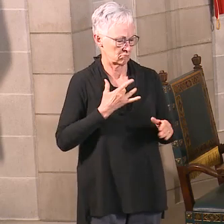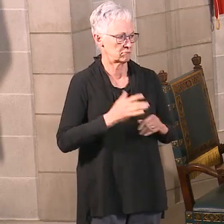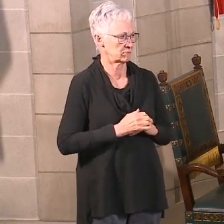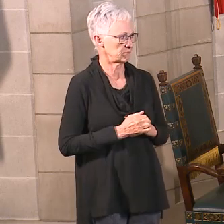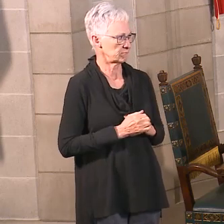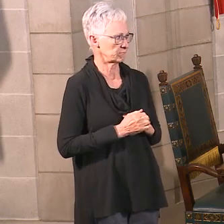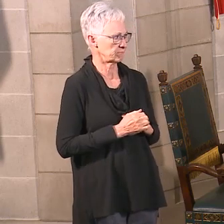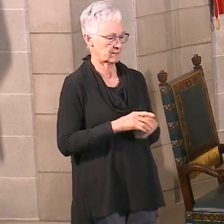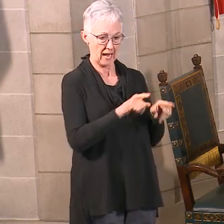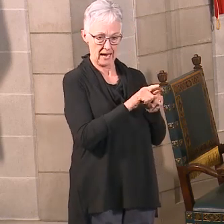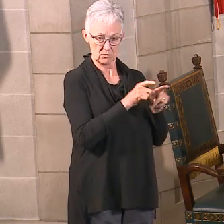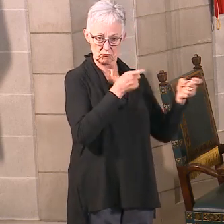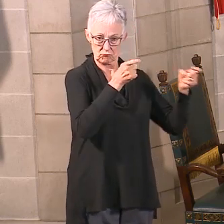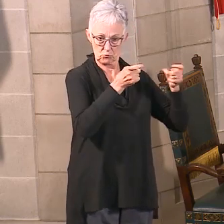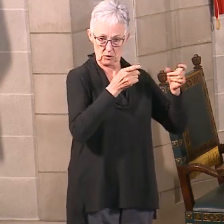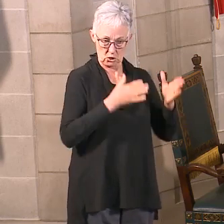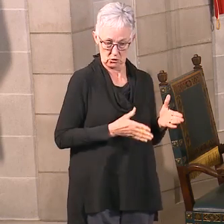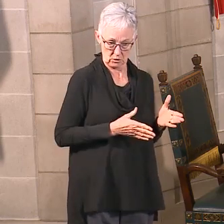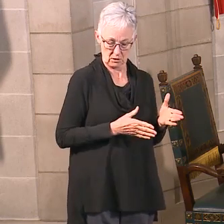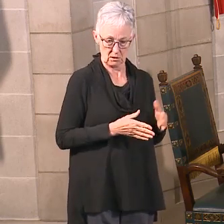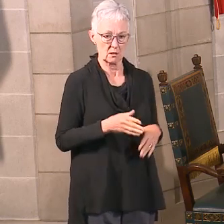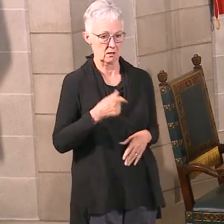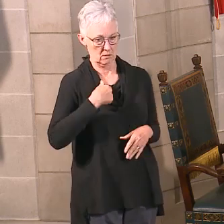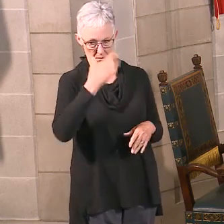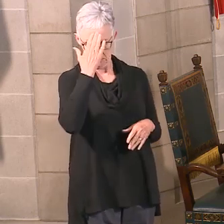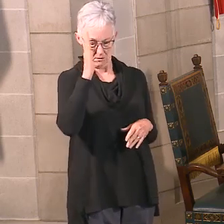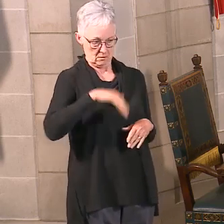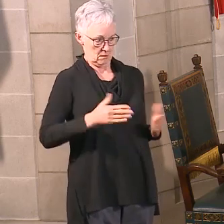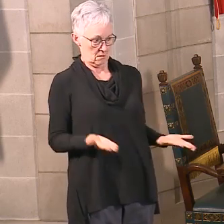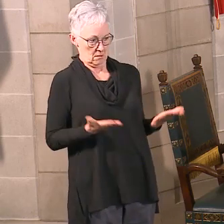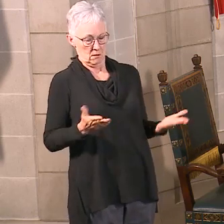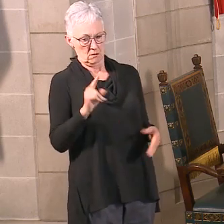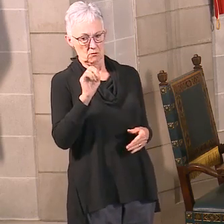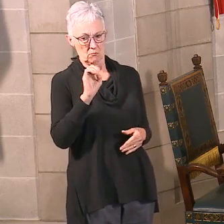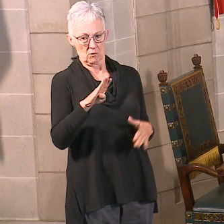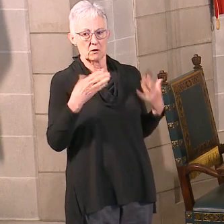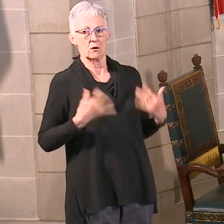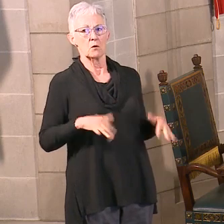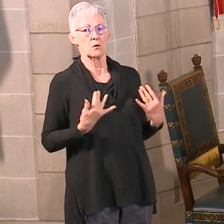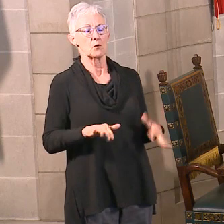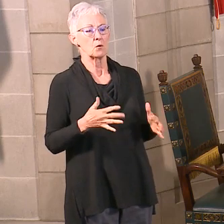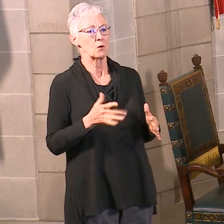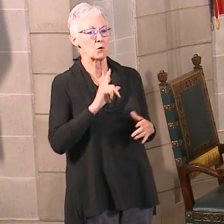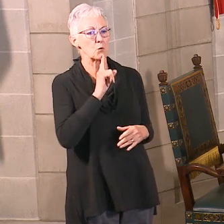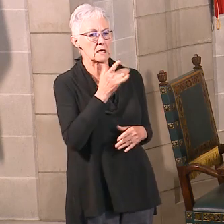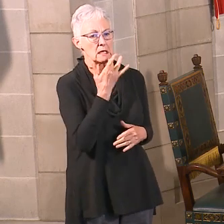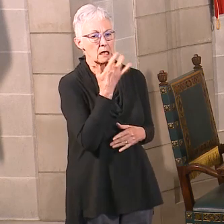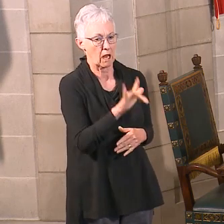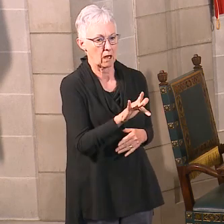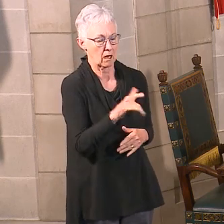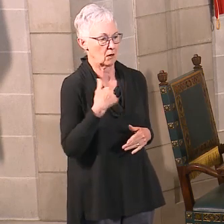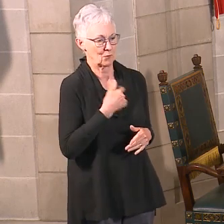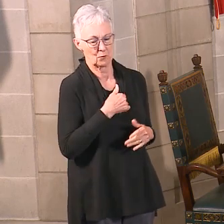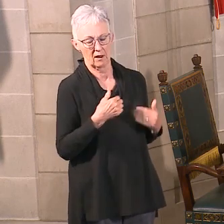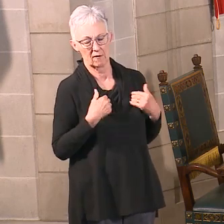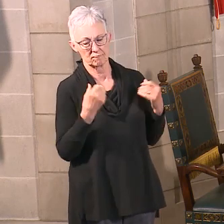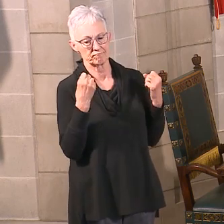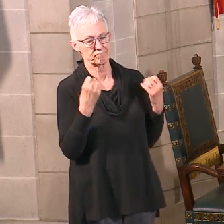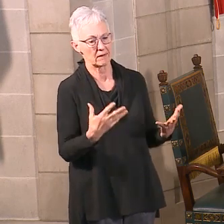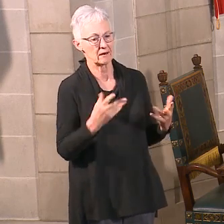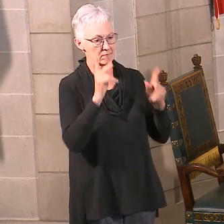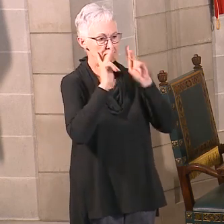Health, I know that Nebraska is blessed to have so many dedicated people in our system of care.